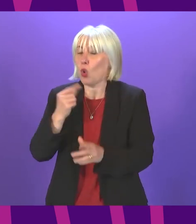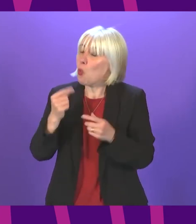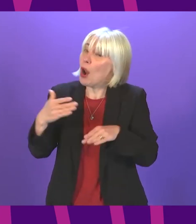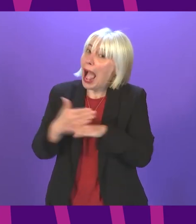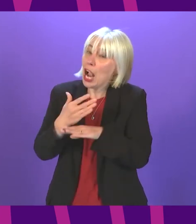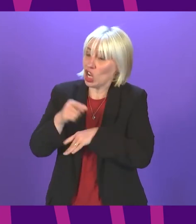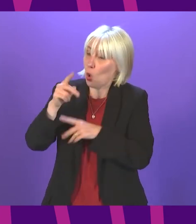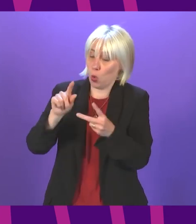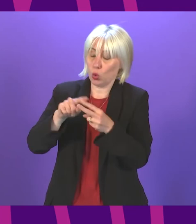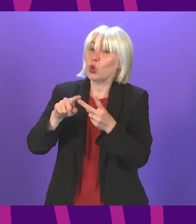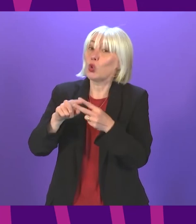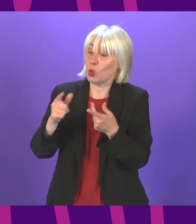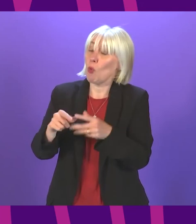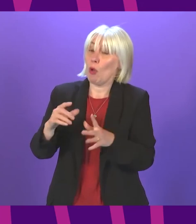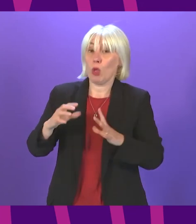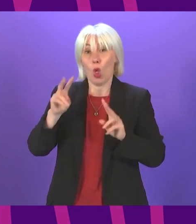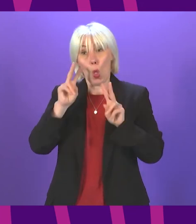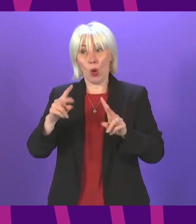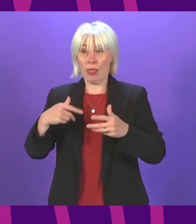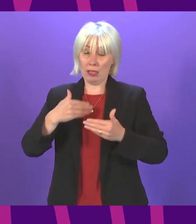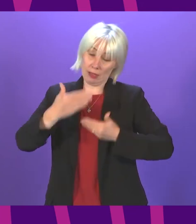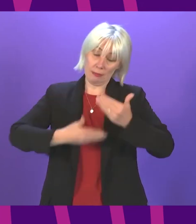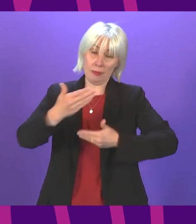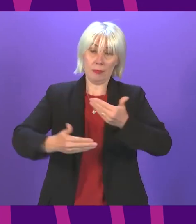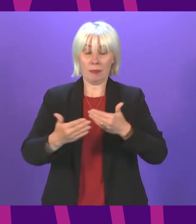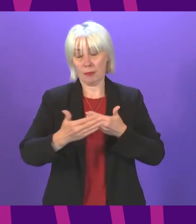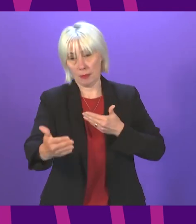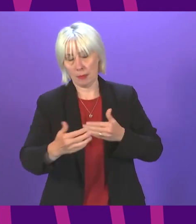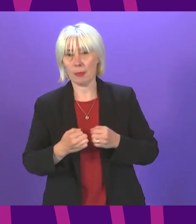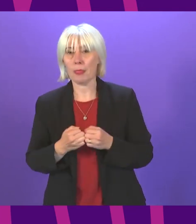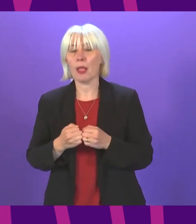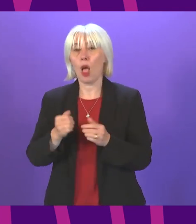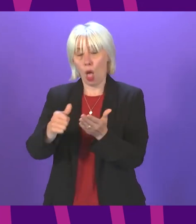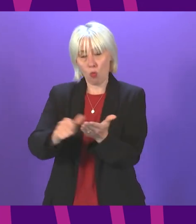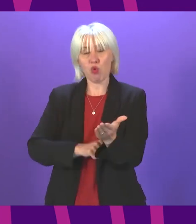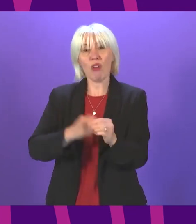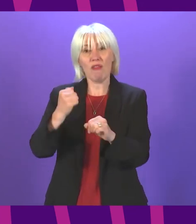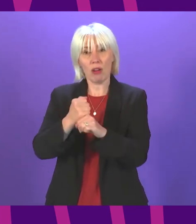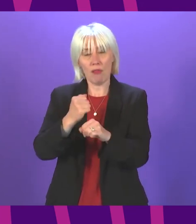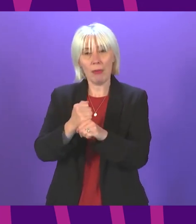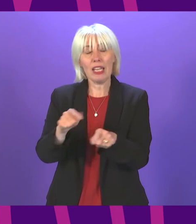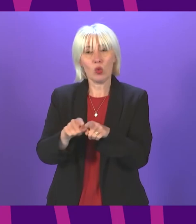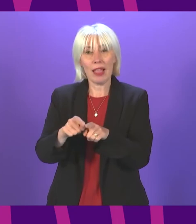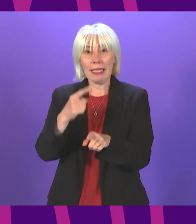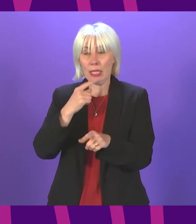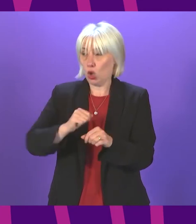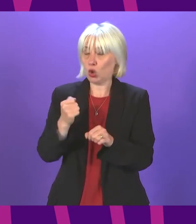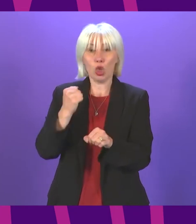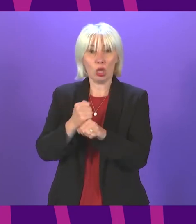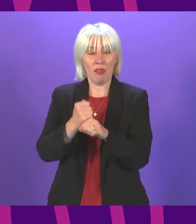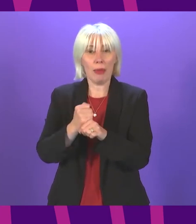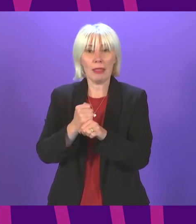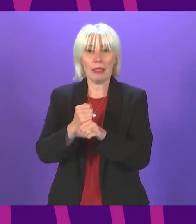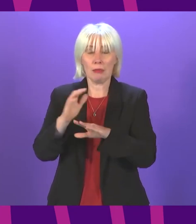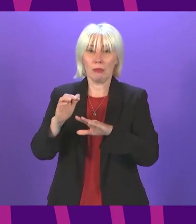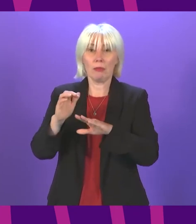we progress this ambitious programme for government Poseidon Officer the programme for government also commits the Scottish Government to building on our already